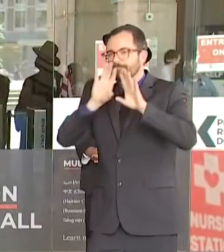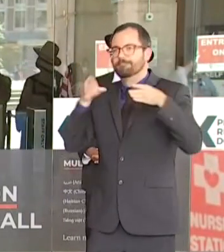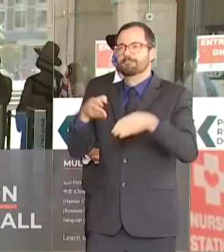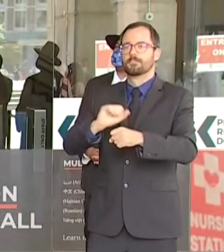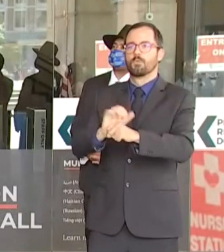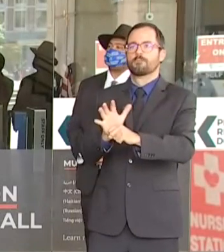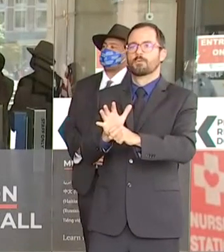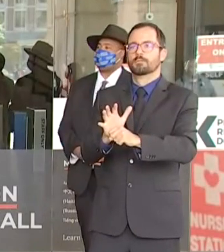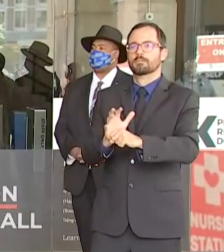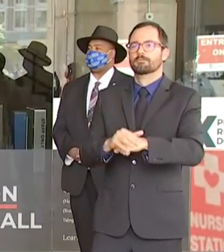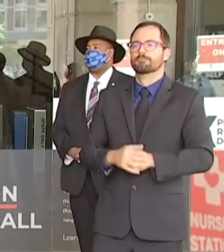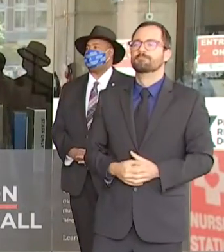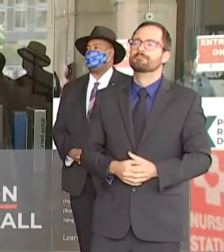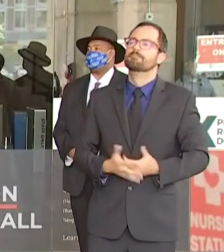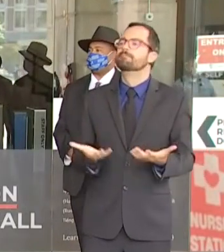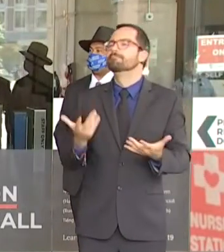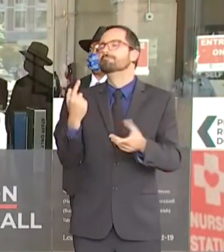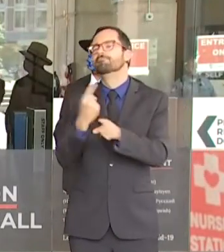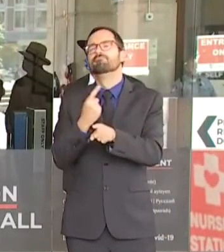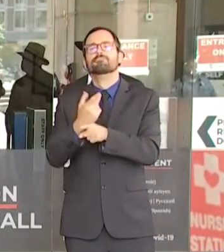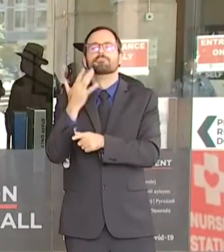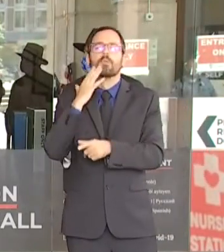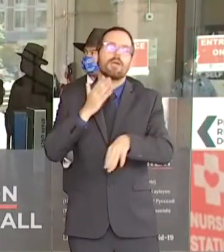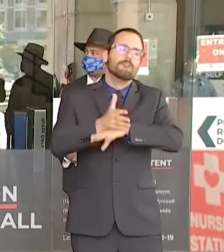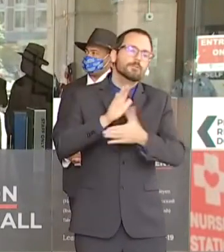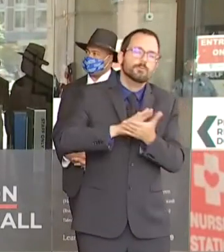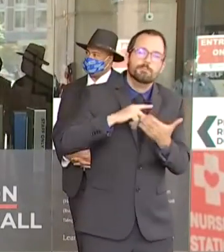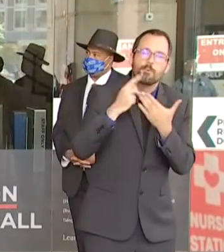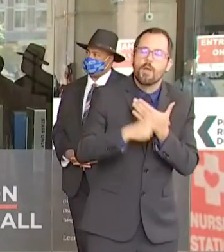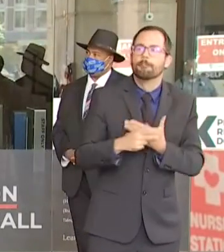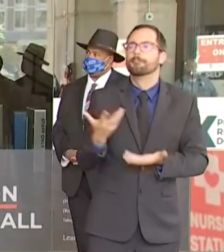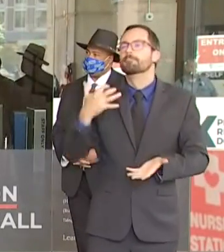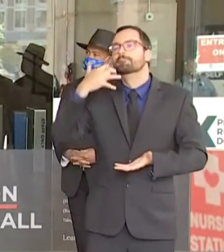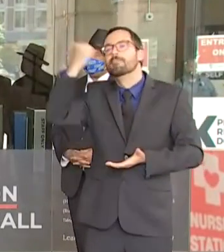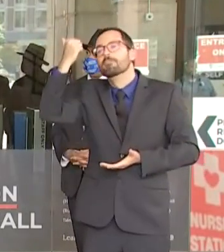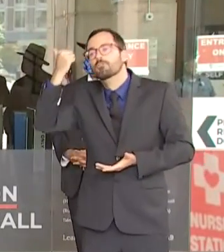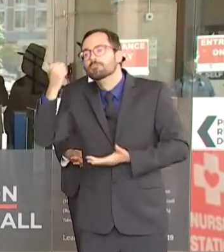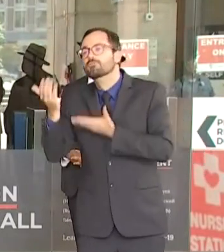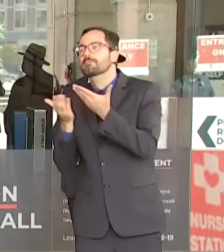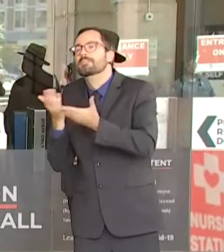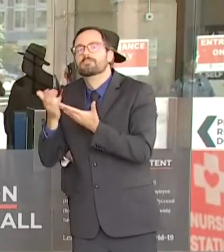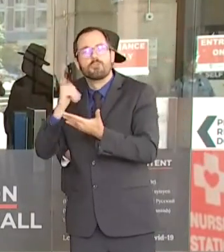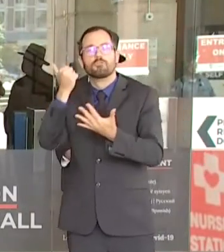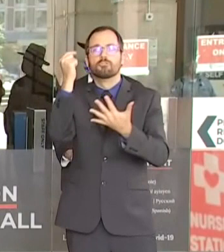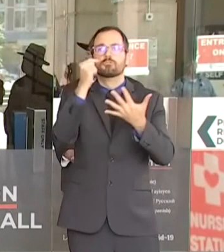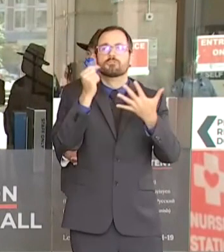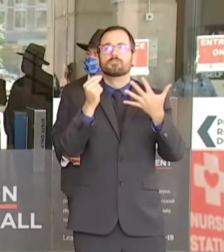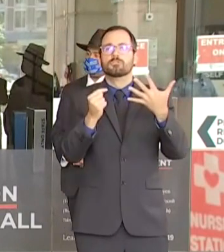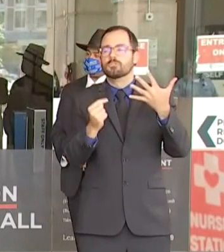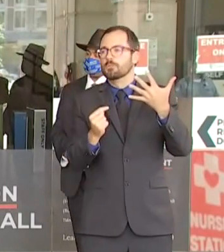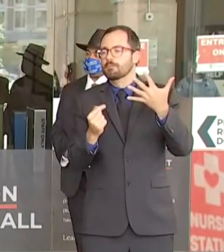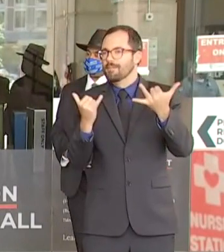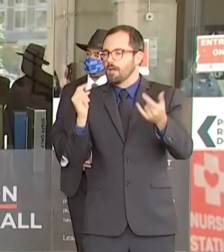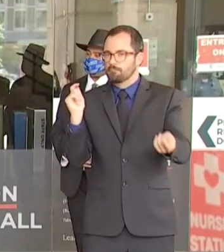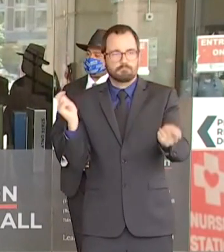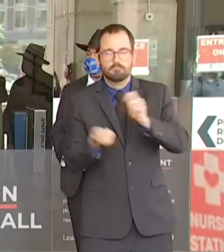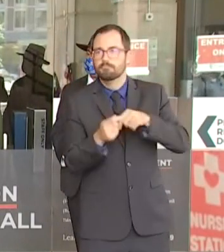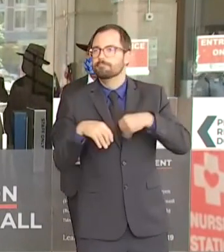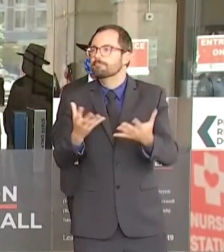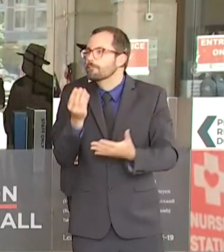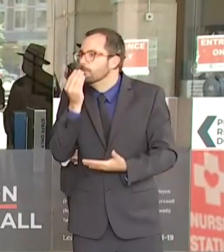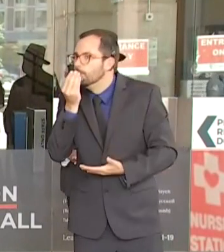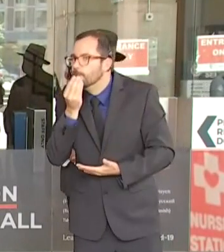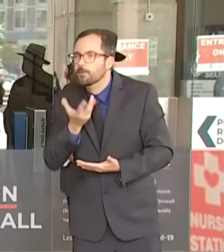school academic enrichment programs for youth. But we're now also delivering food, working with families to file